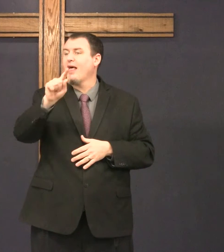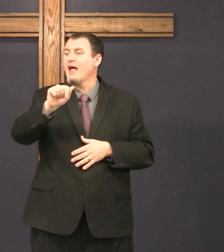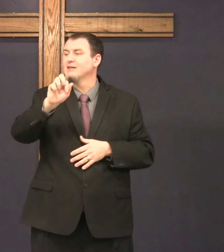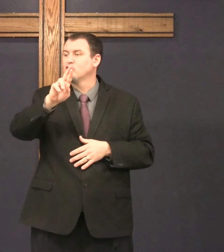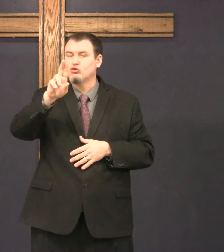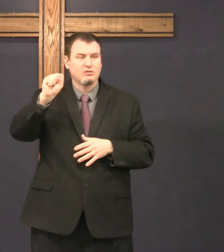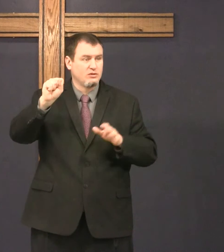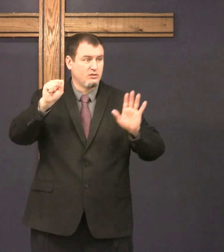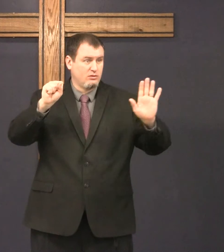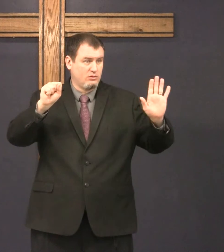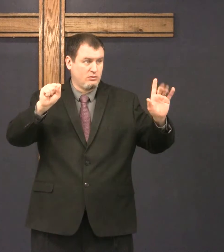of Lapras?